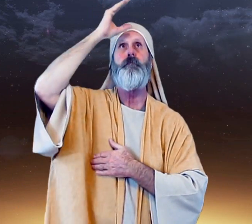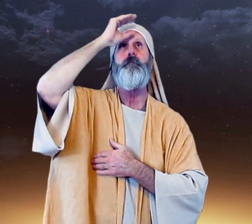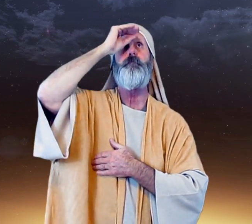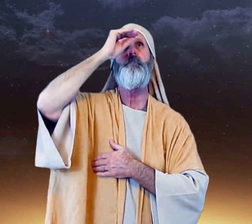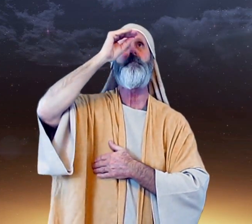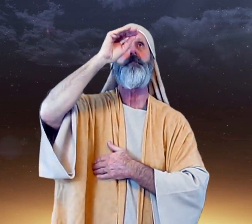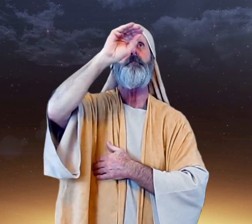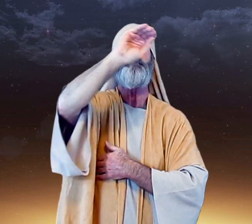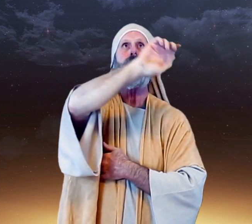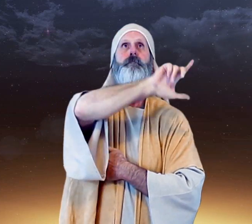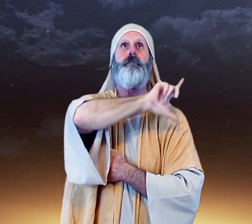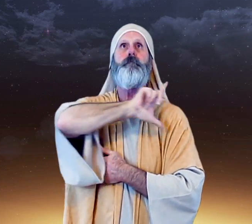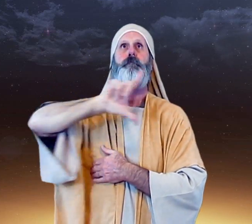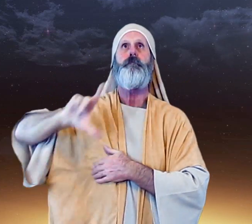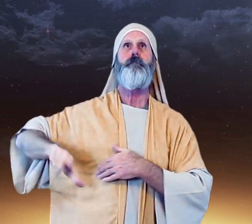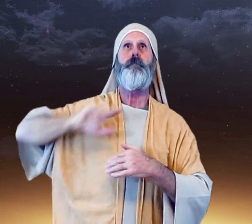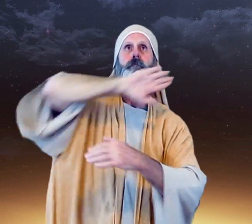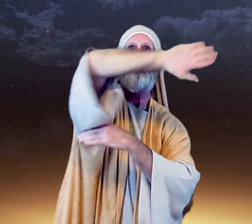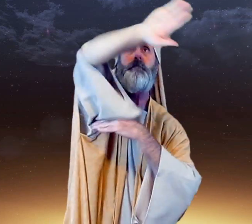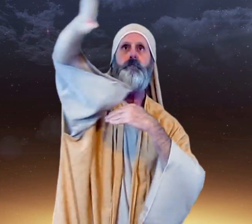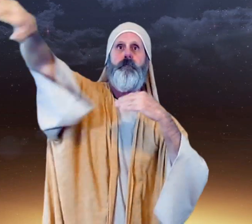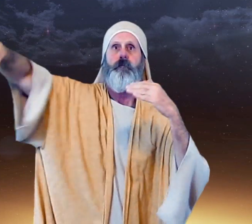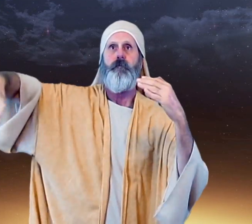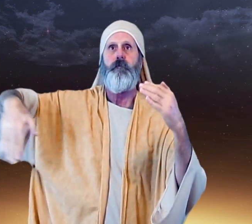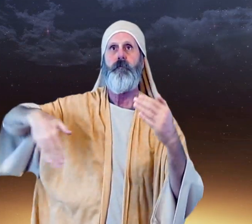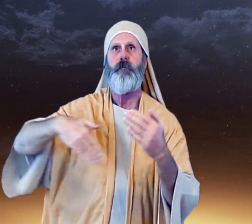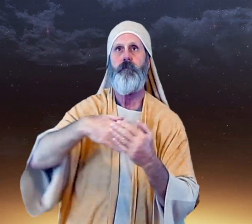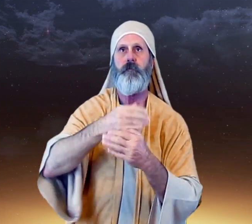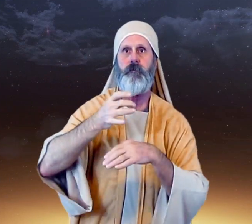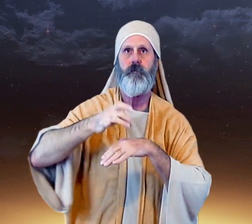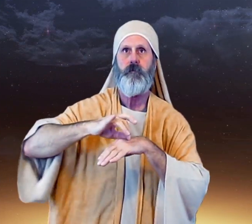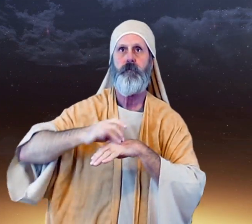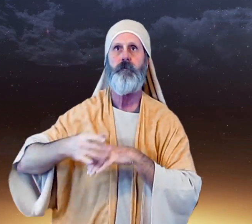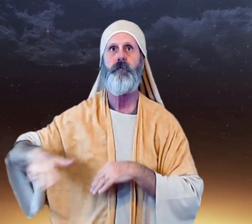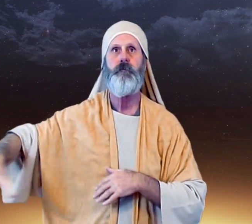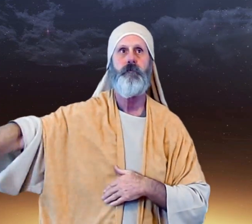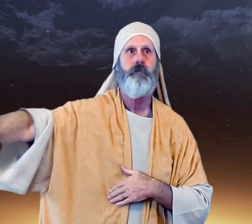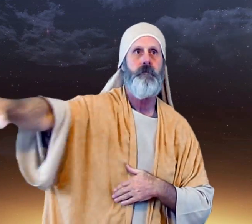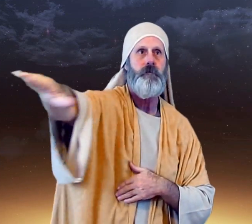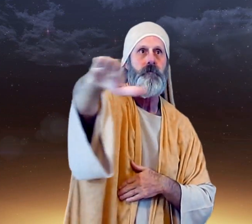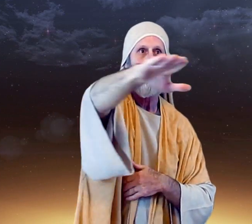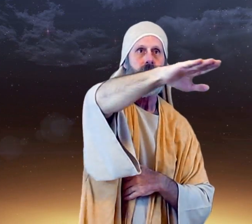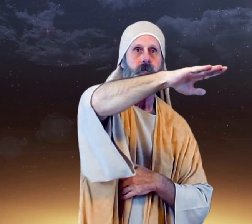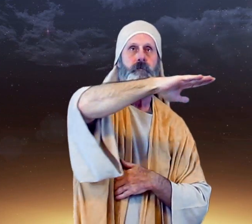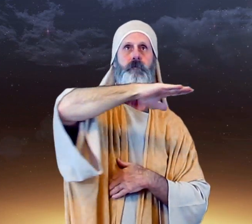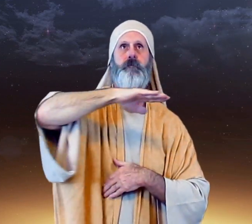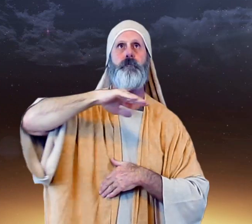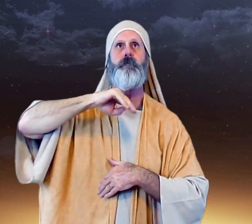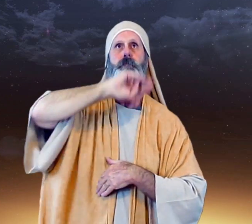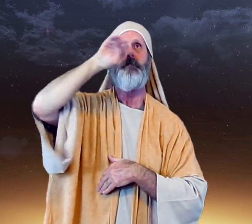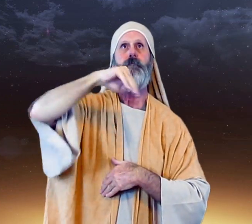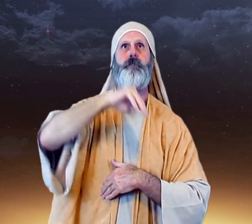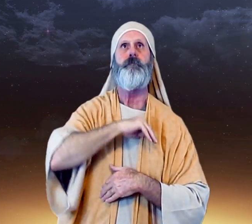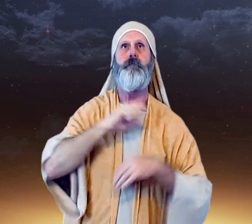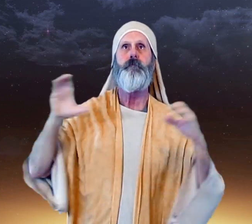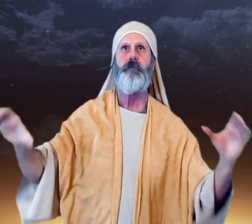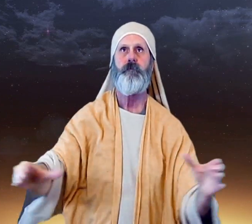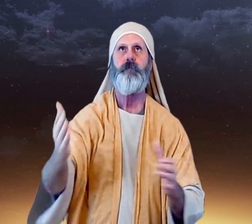is Lord of all creation? Mary, did you